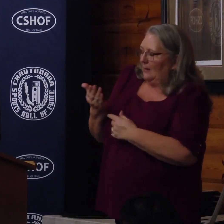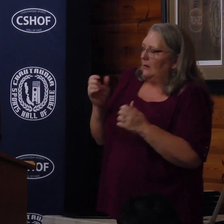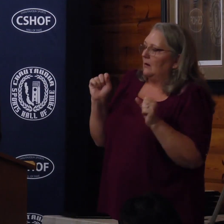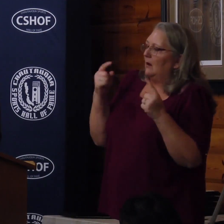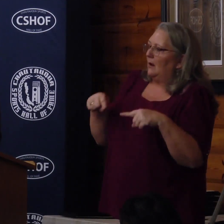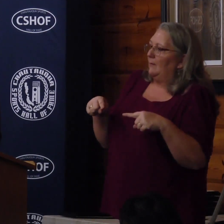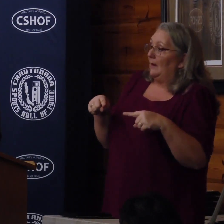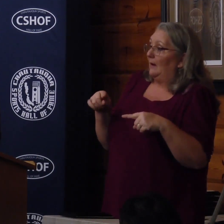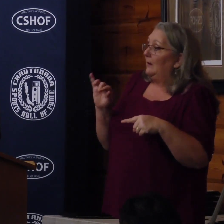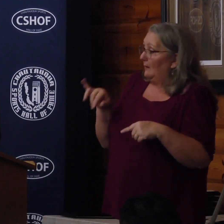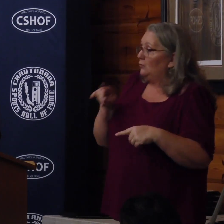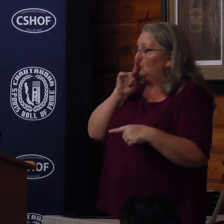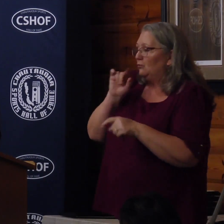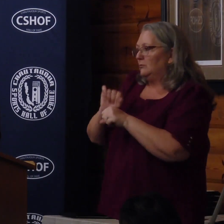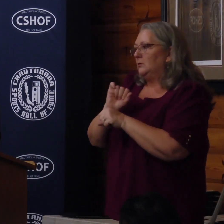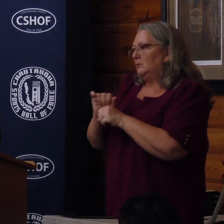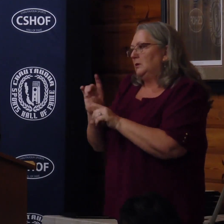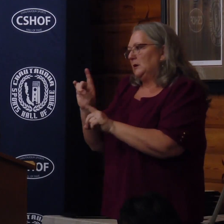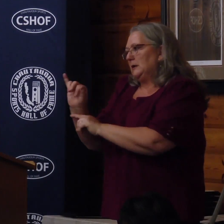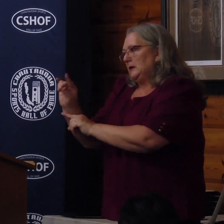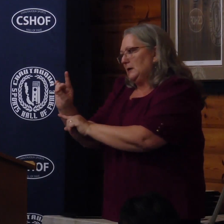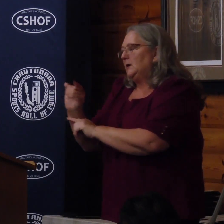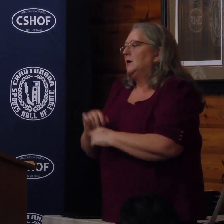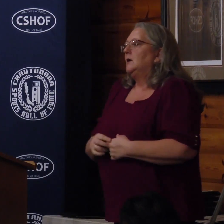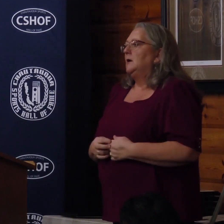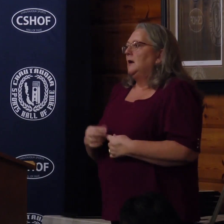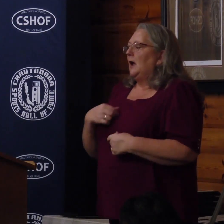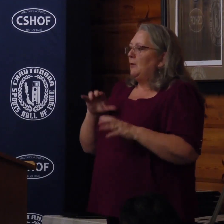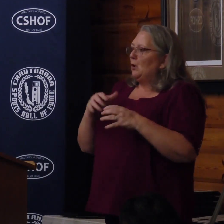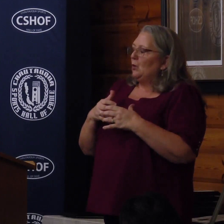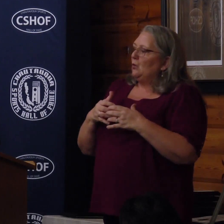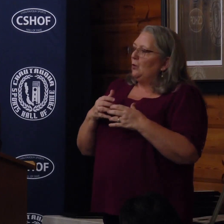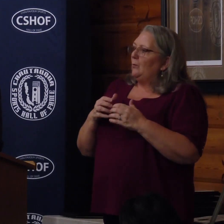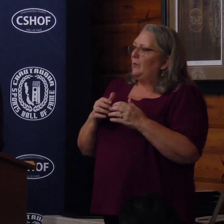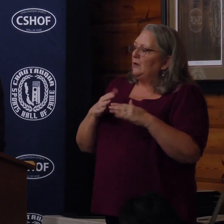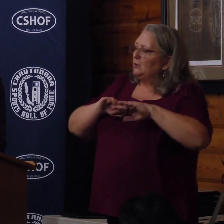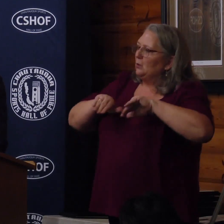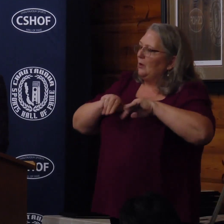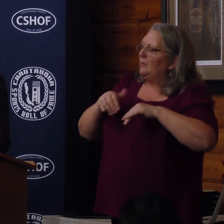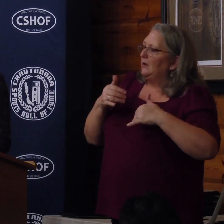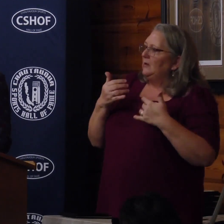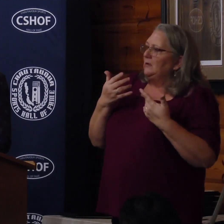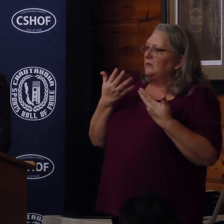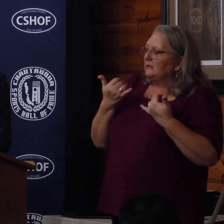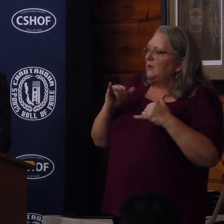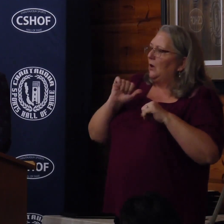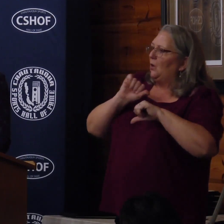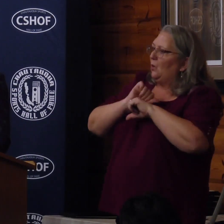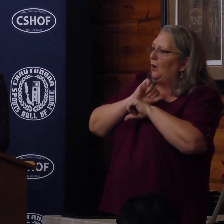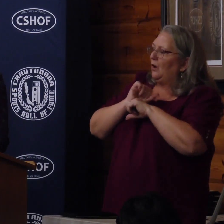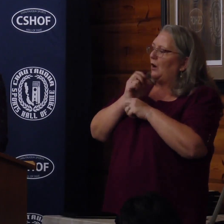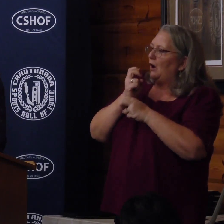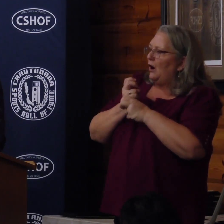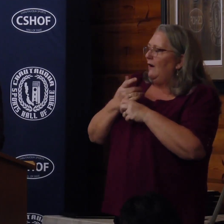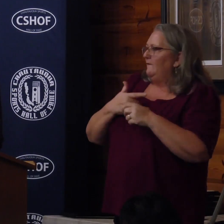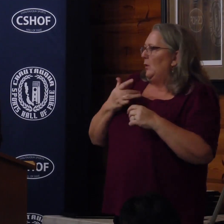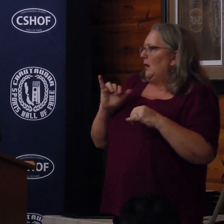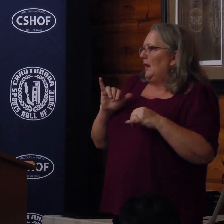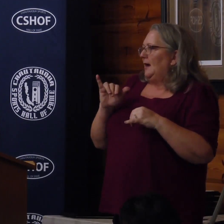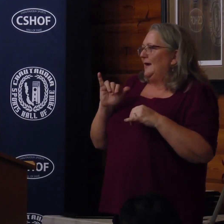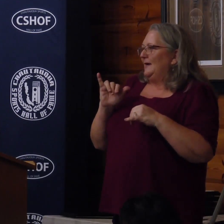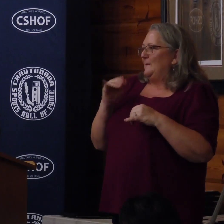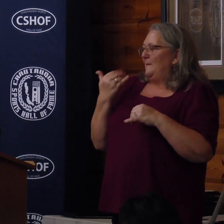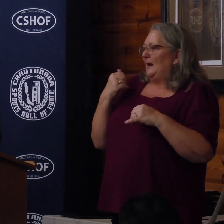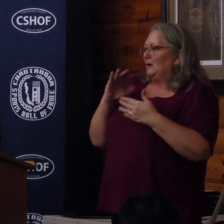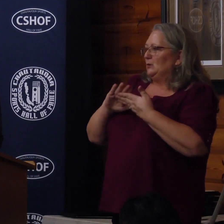and it has. I'm with a group of master swimmers that want to maintain youth, still work hard, and feel what it may have been like to be back in school.